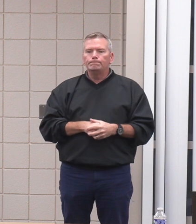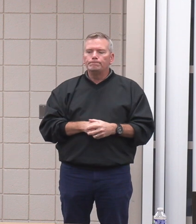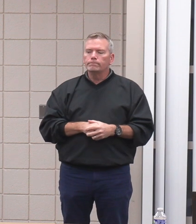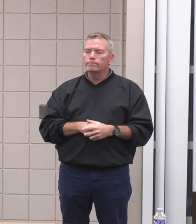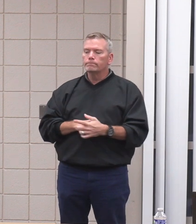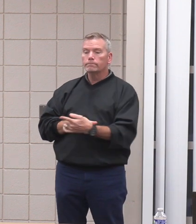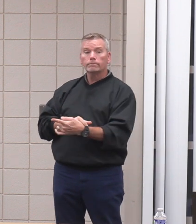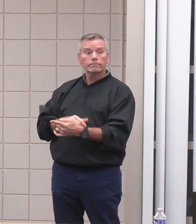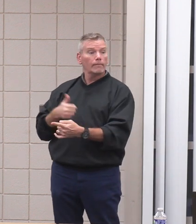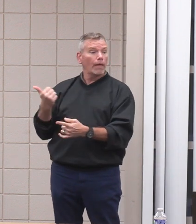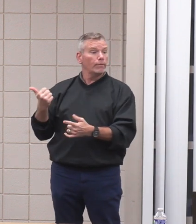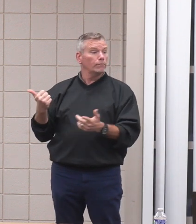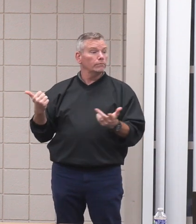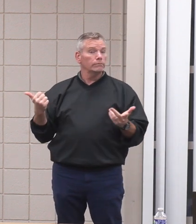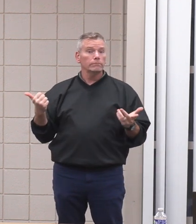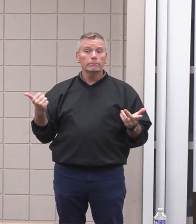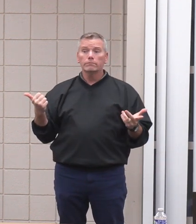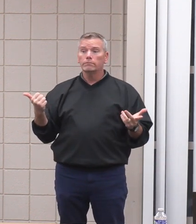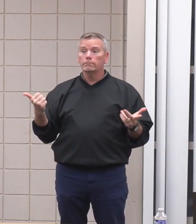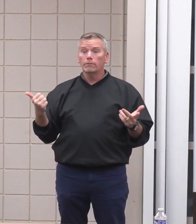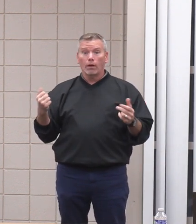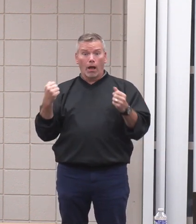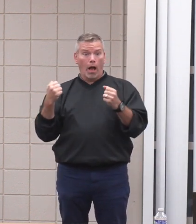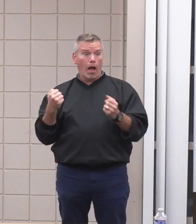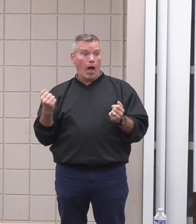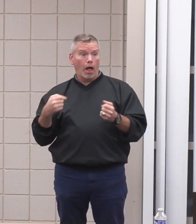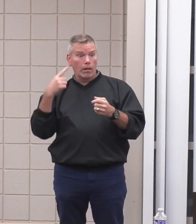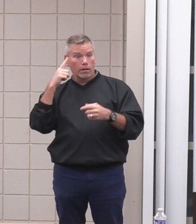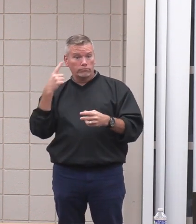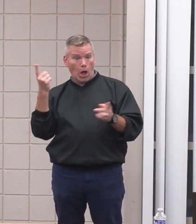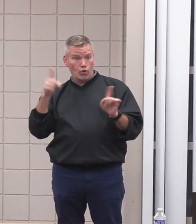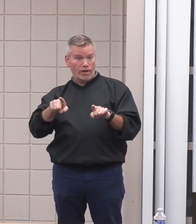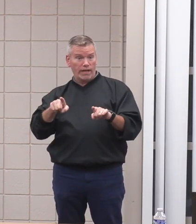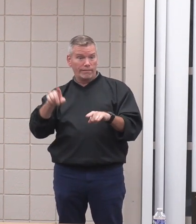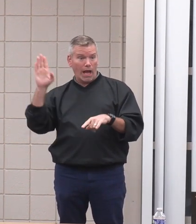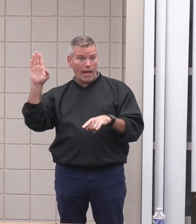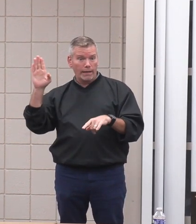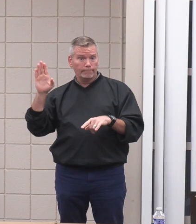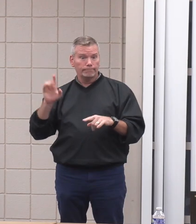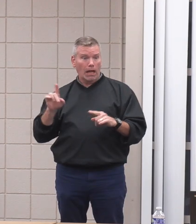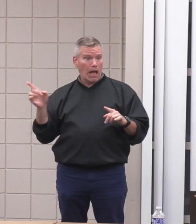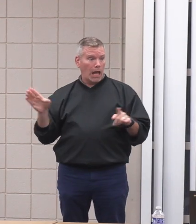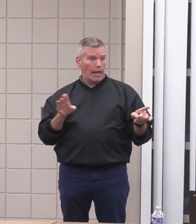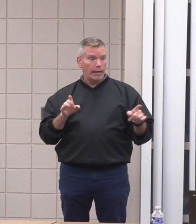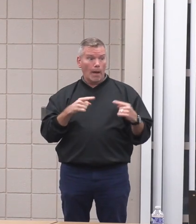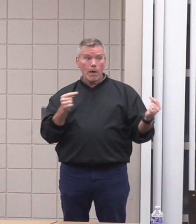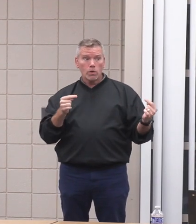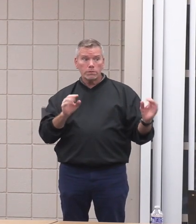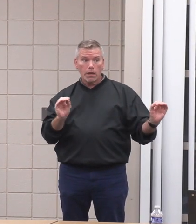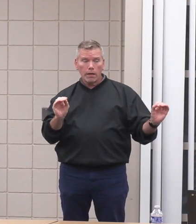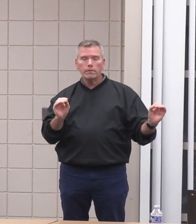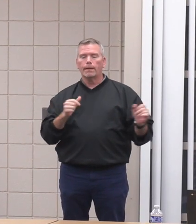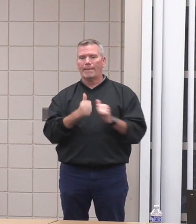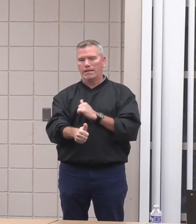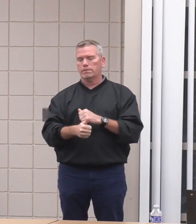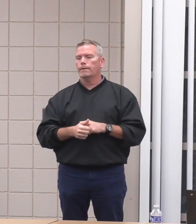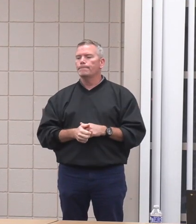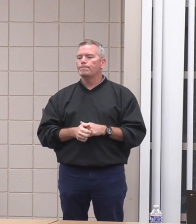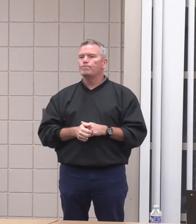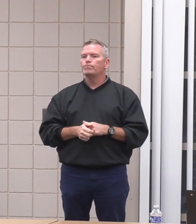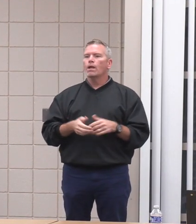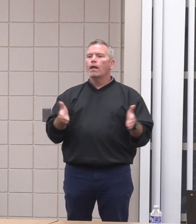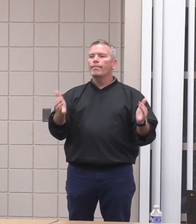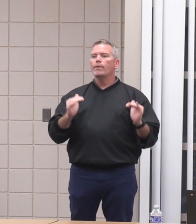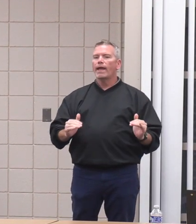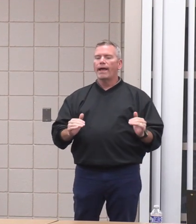Anything else? All those in favor say aye. Aye. Any opposed? That passes. And then we have,